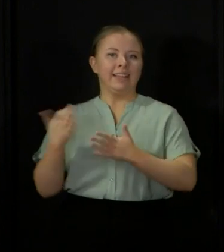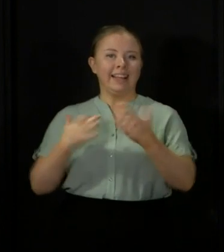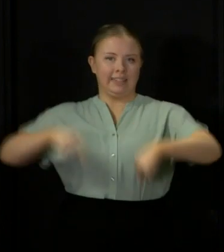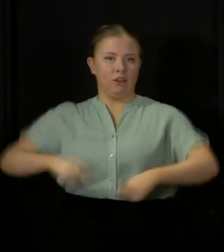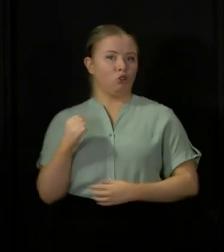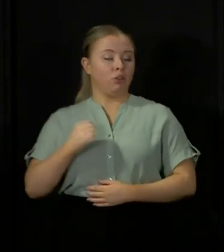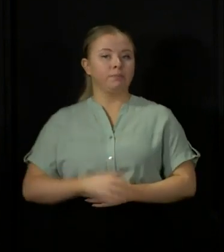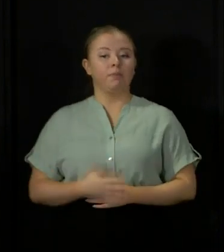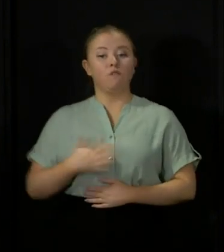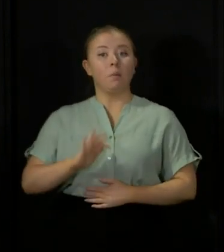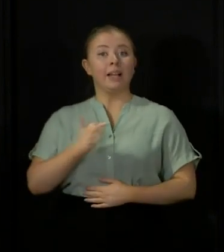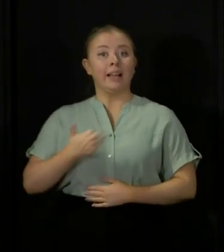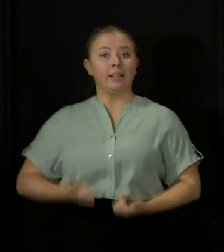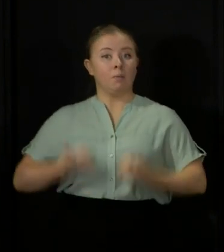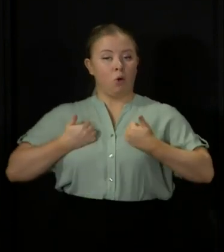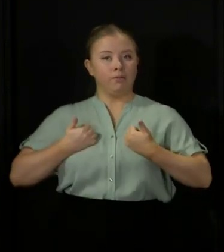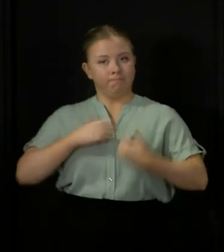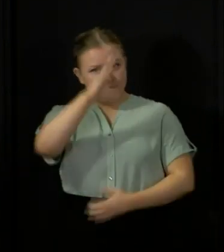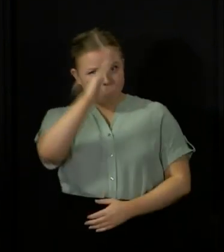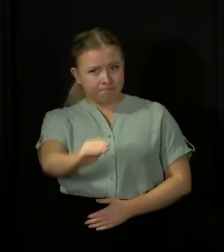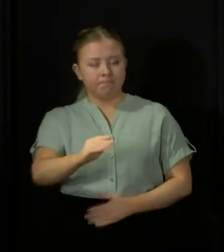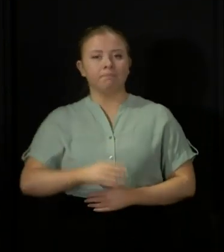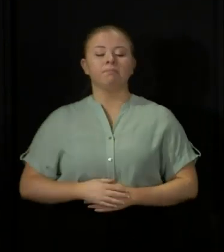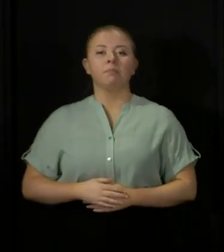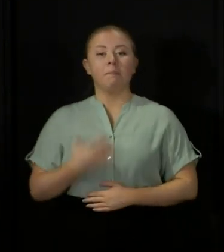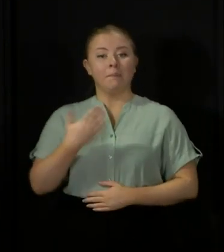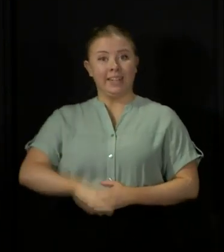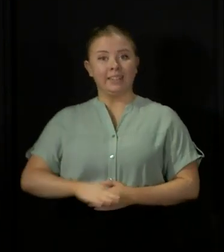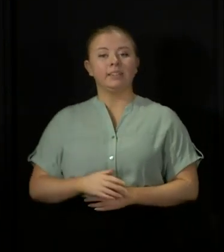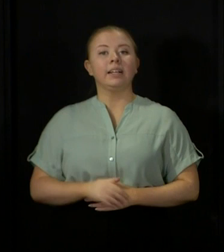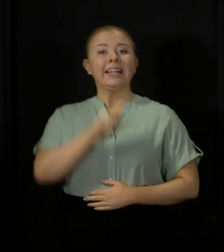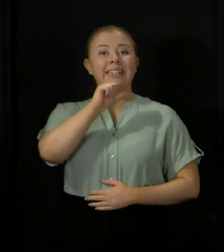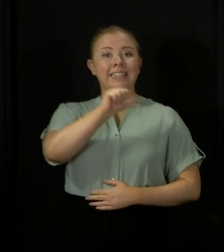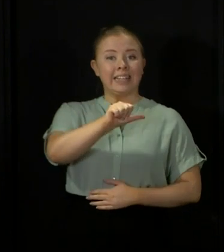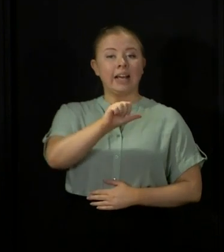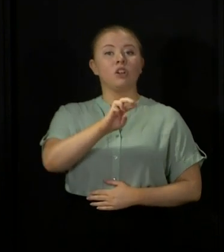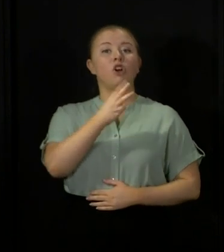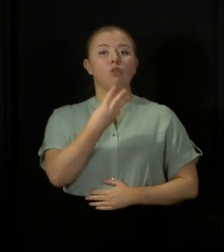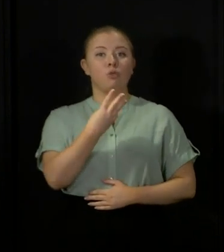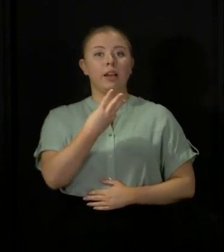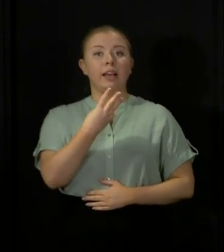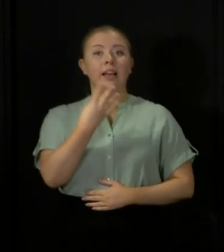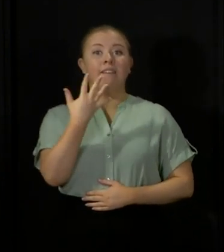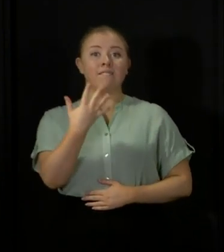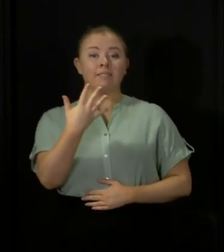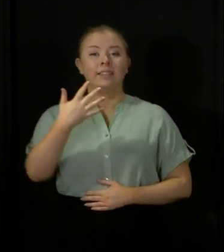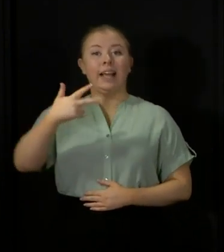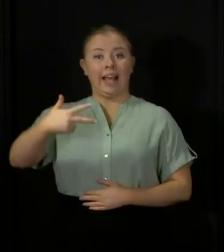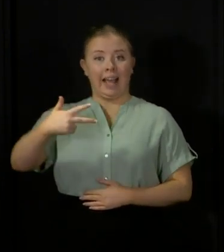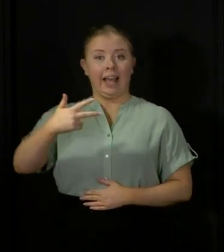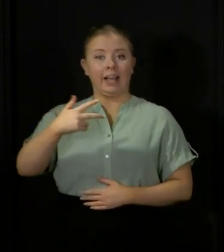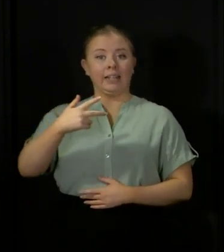As at nine o'clock this morning, I can advise you that there have been 6,358